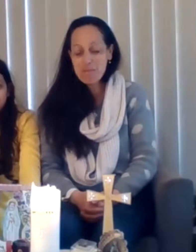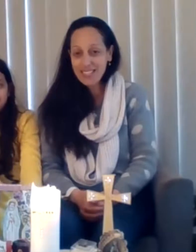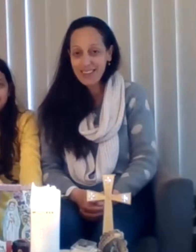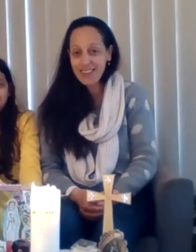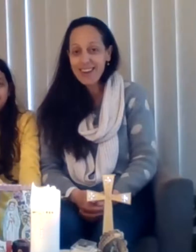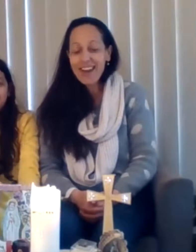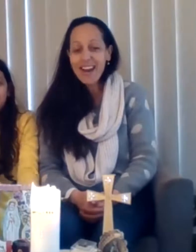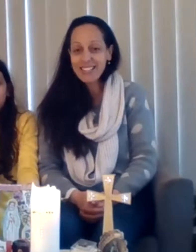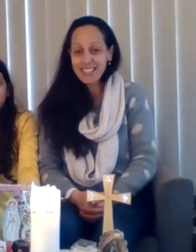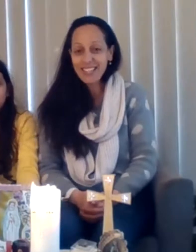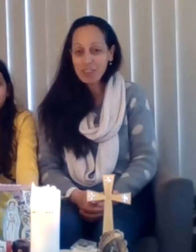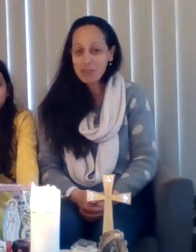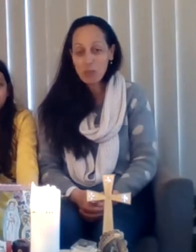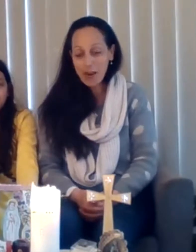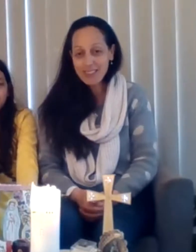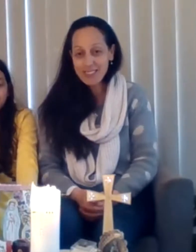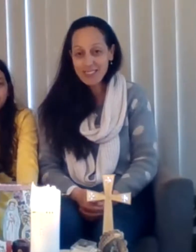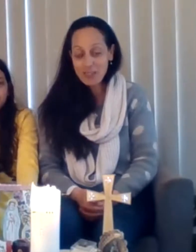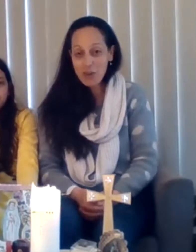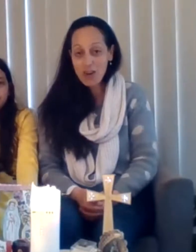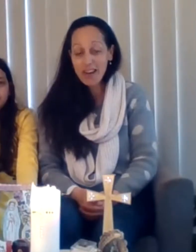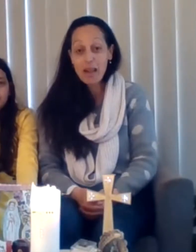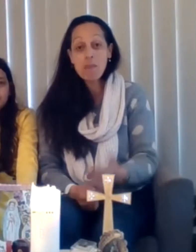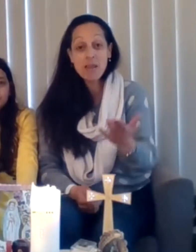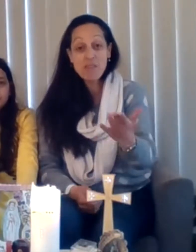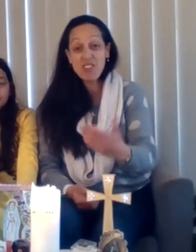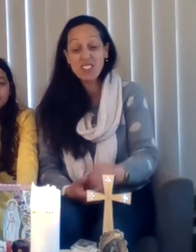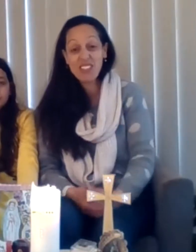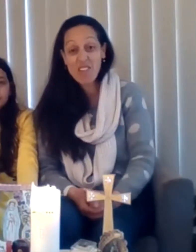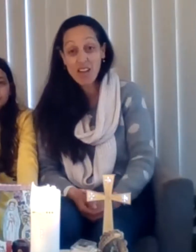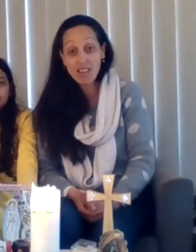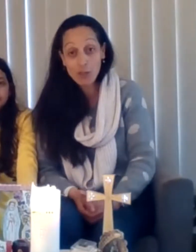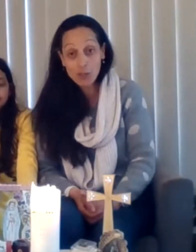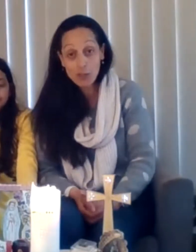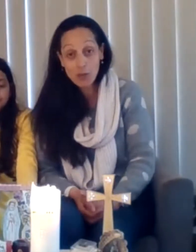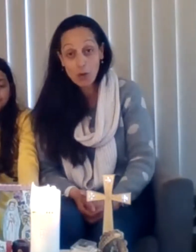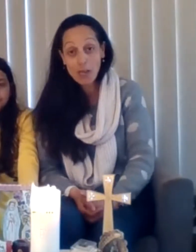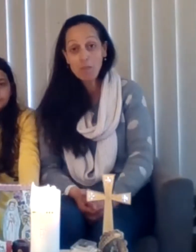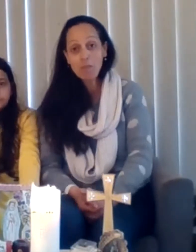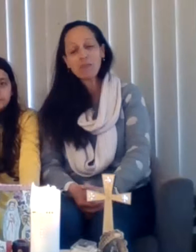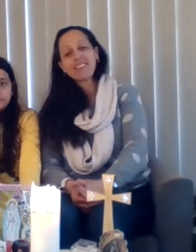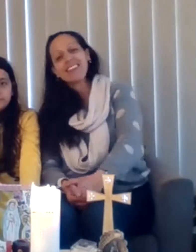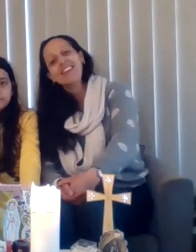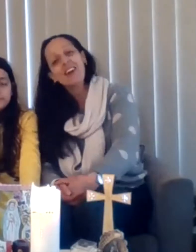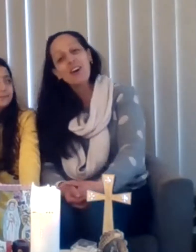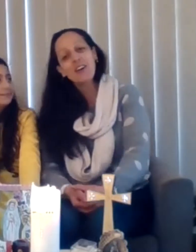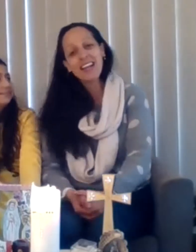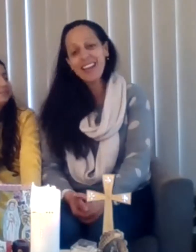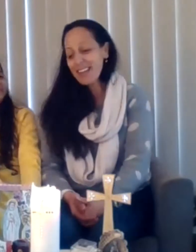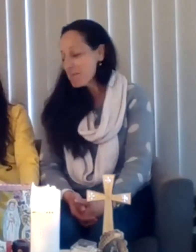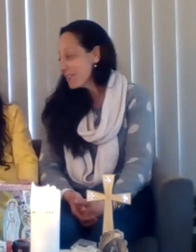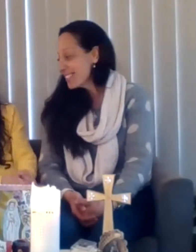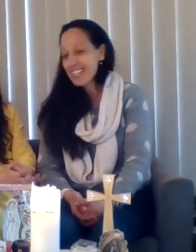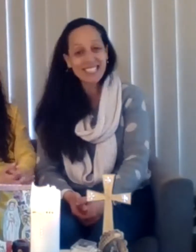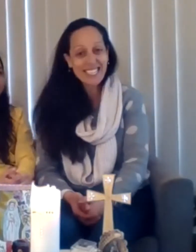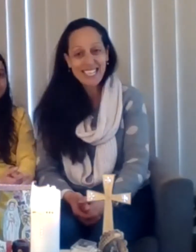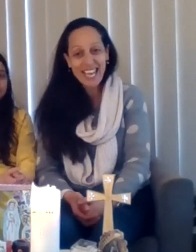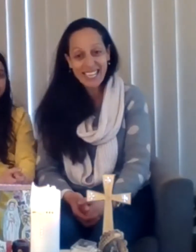better at singing those praises to God. And maybe if you see Father, you can show him. Okay, that brings us to the